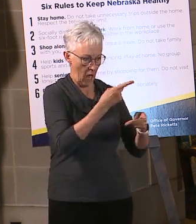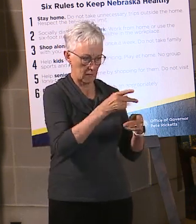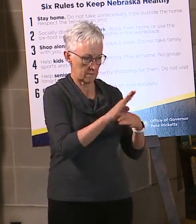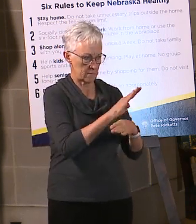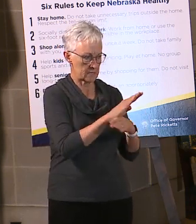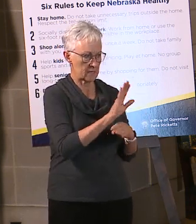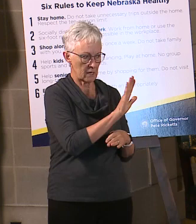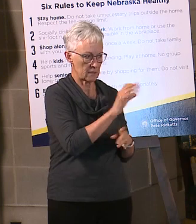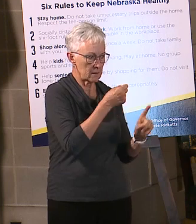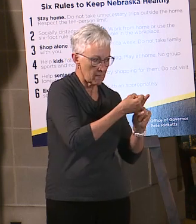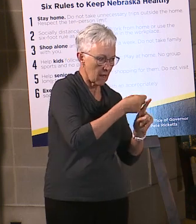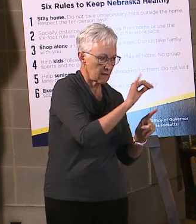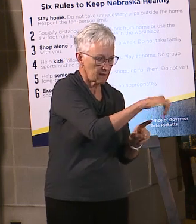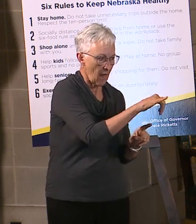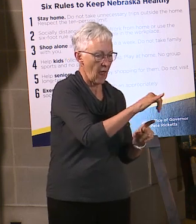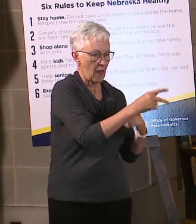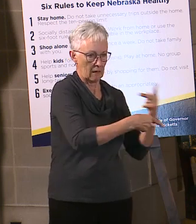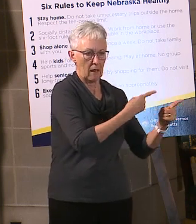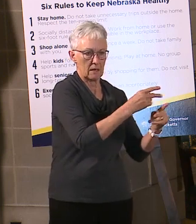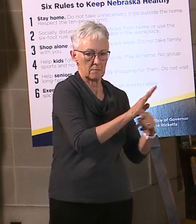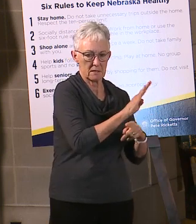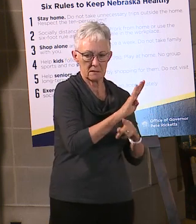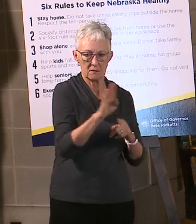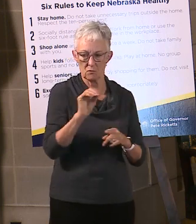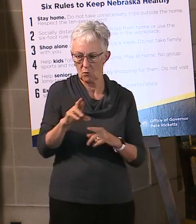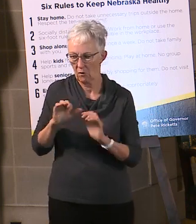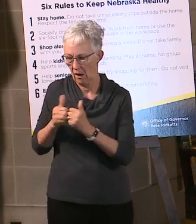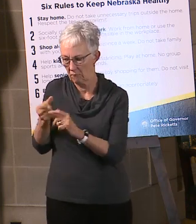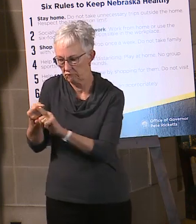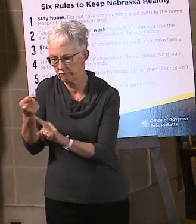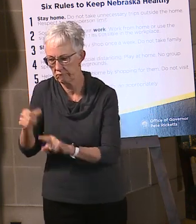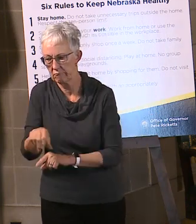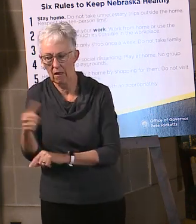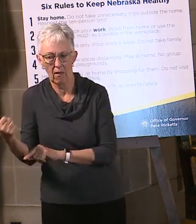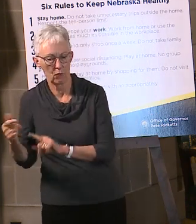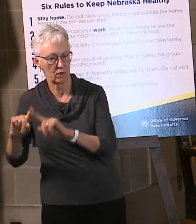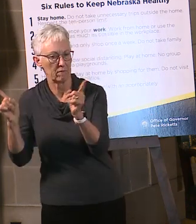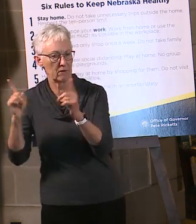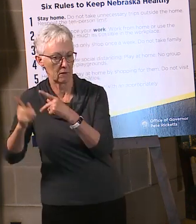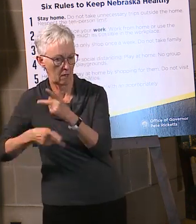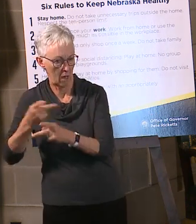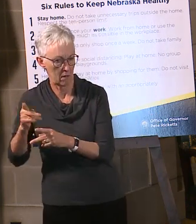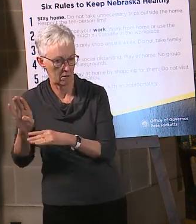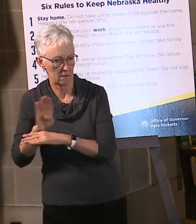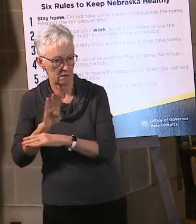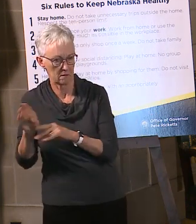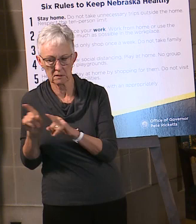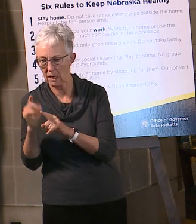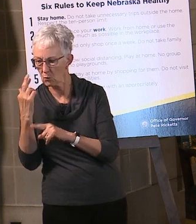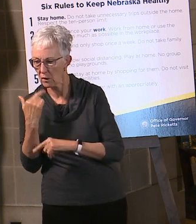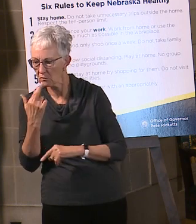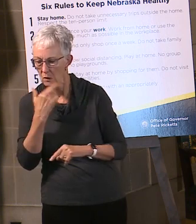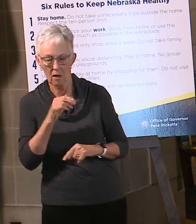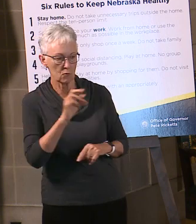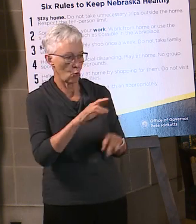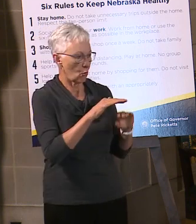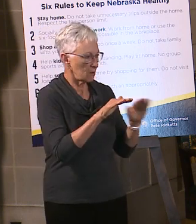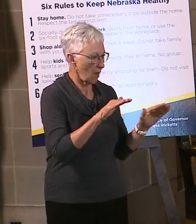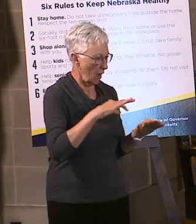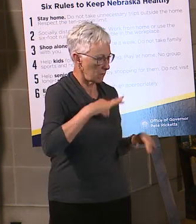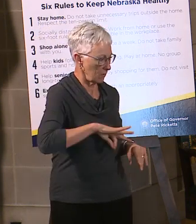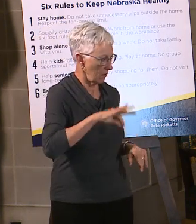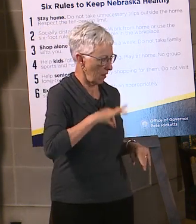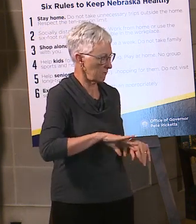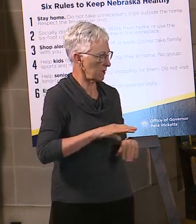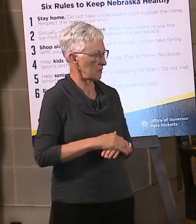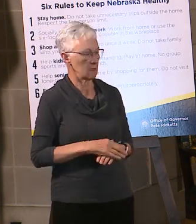And lastly, we have regional breakdowns of the report information. We stand ready to provide these reports to